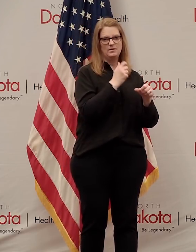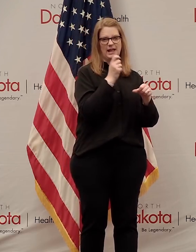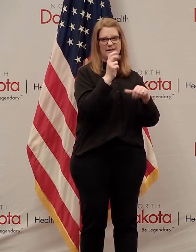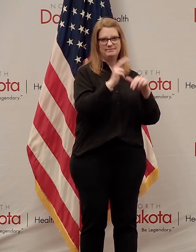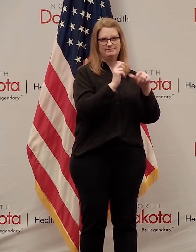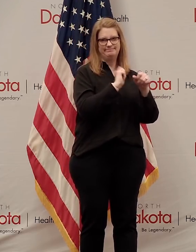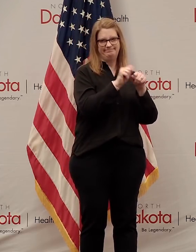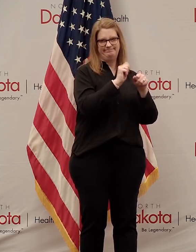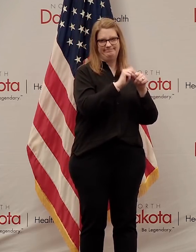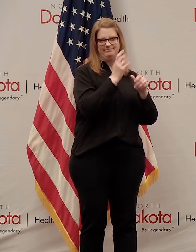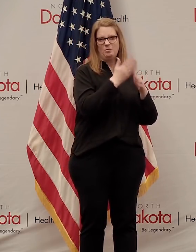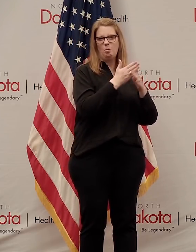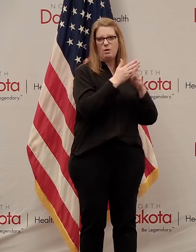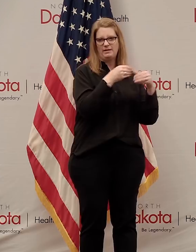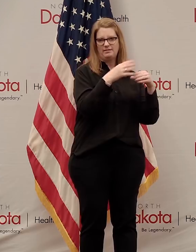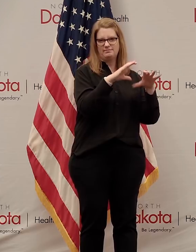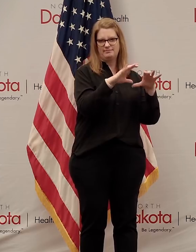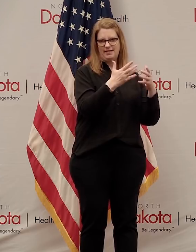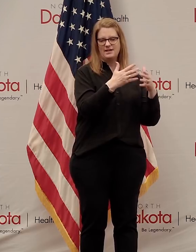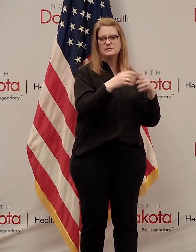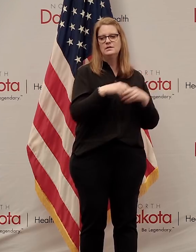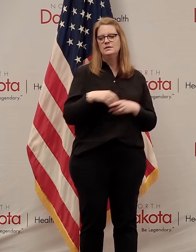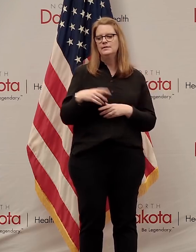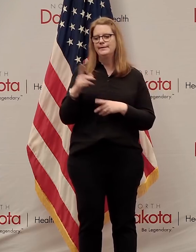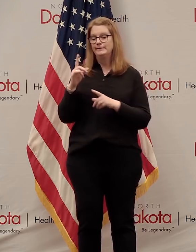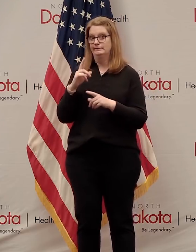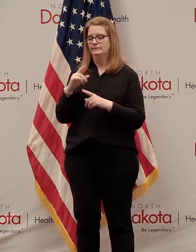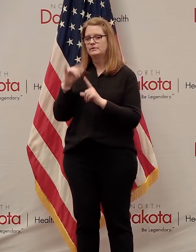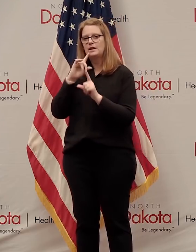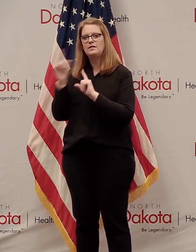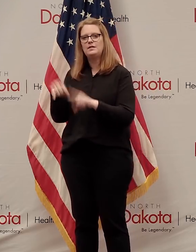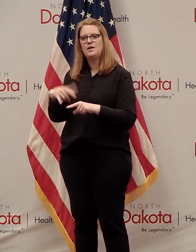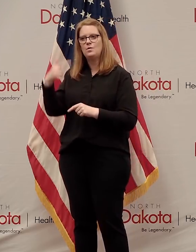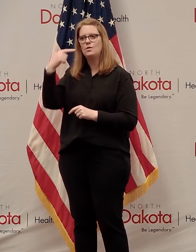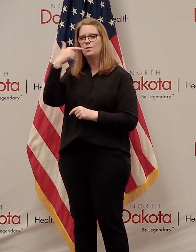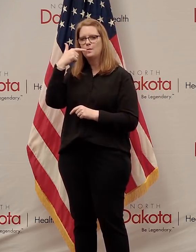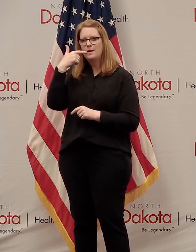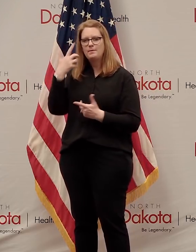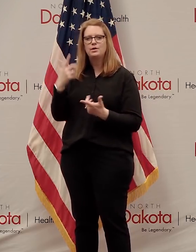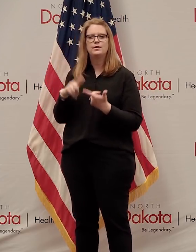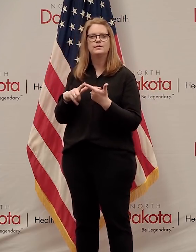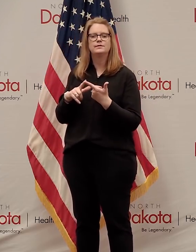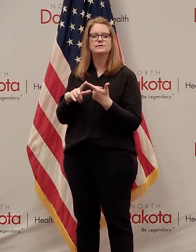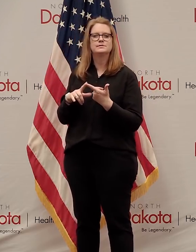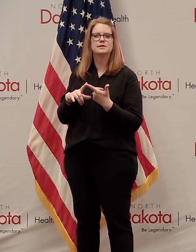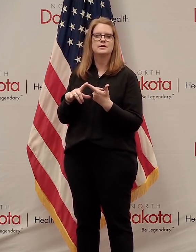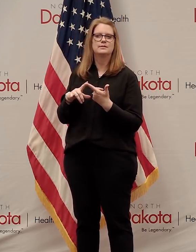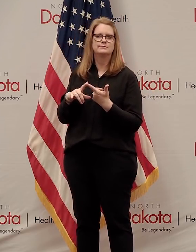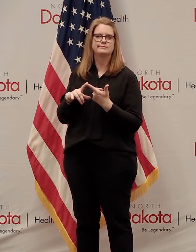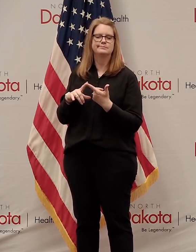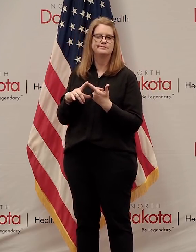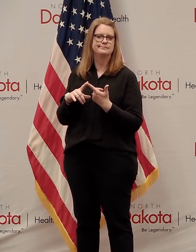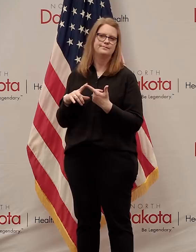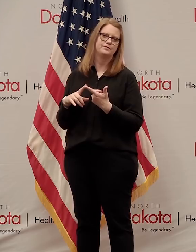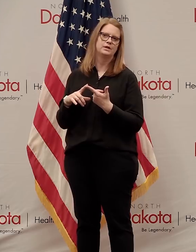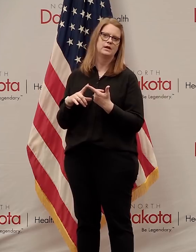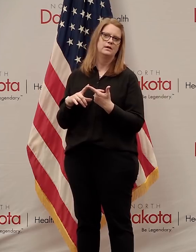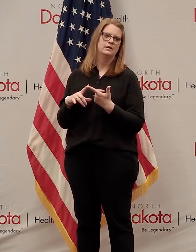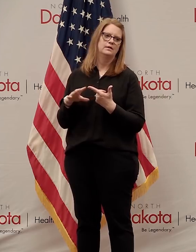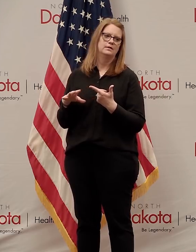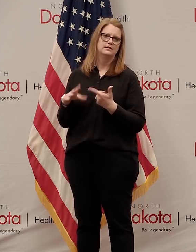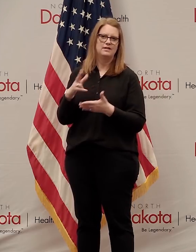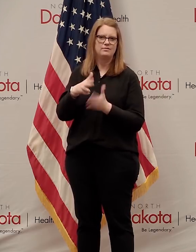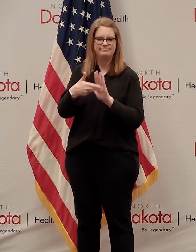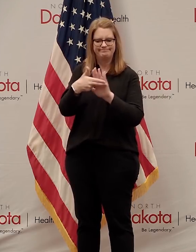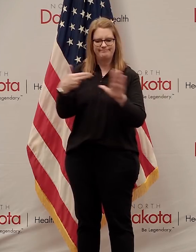True story. They've ordered thermometers. You know, they're going to screen employees prior to shift. They've marked the floor,